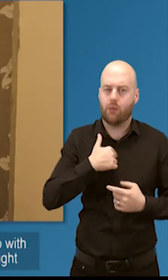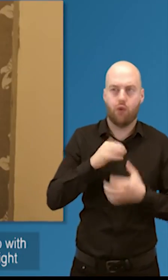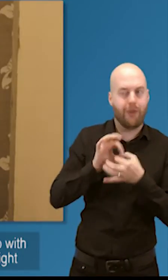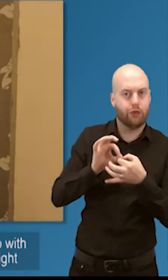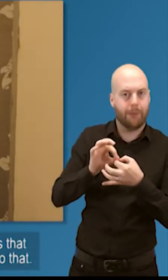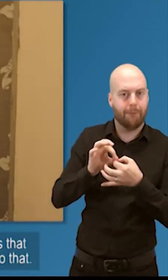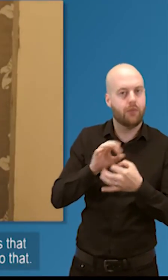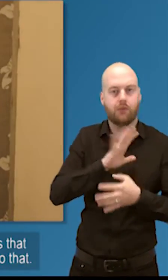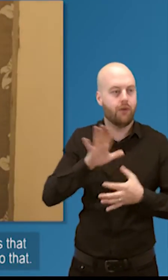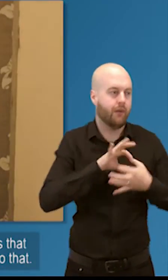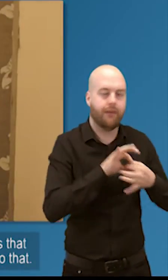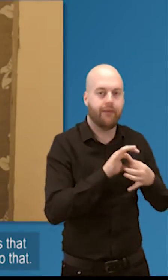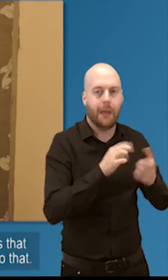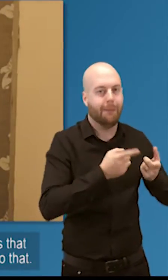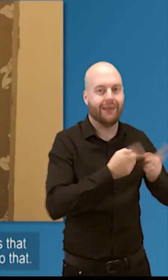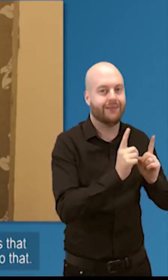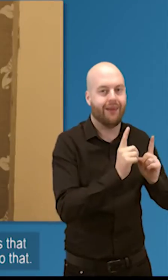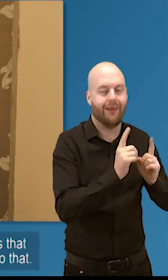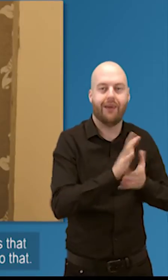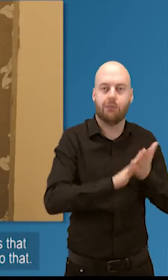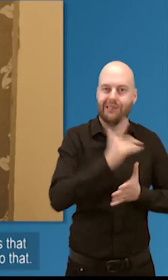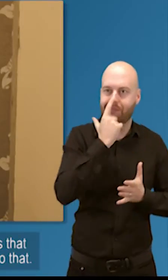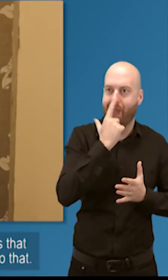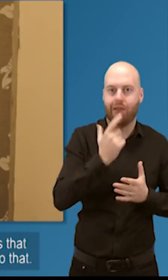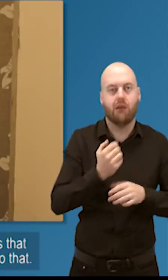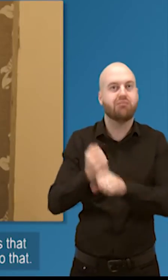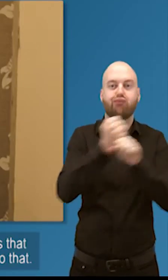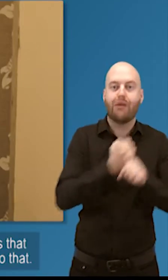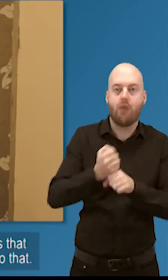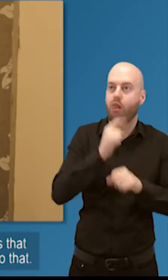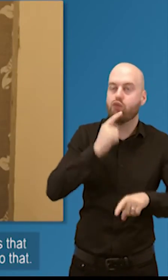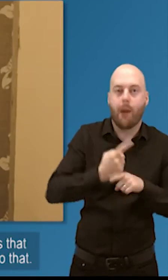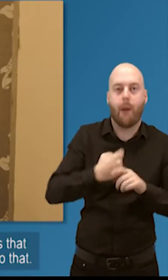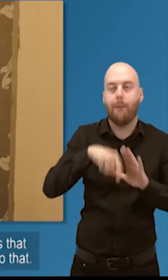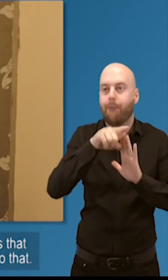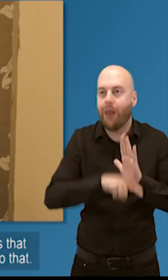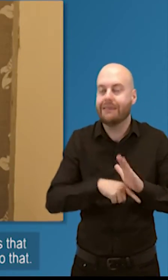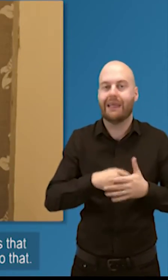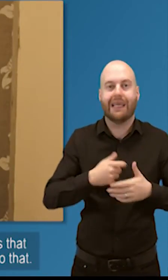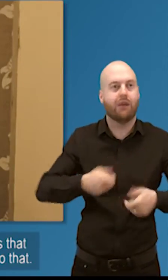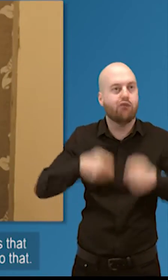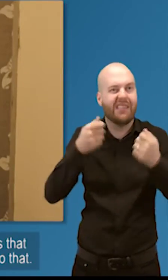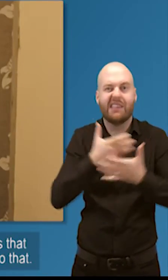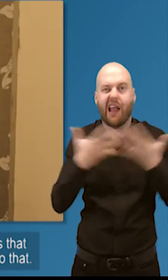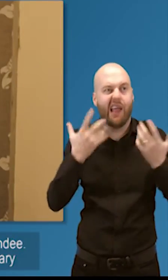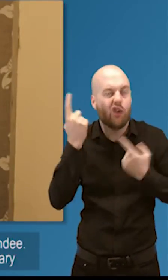actively across government about policy and any concerns that we have and so on. So that gives us the space to do that.